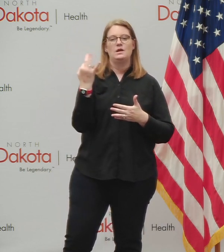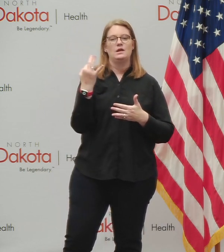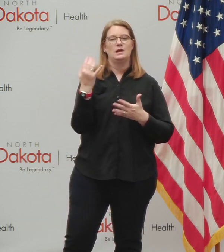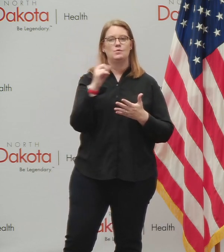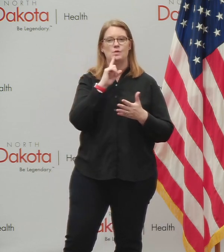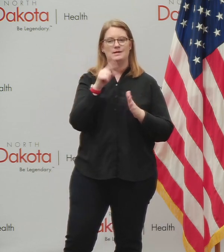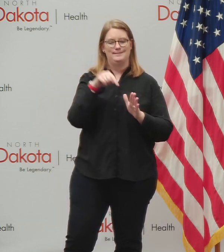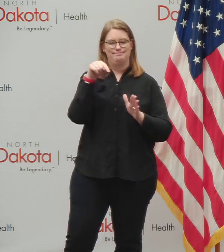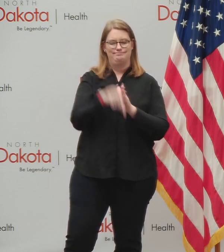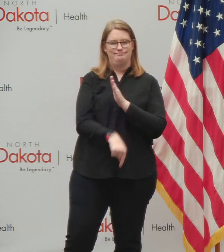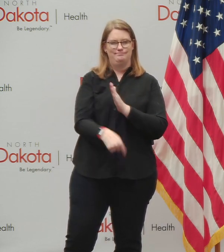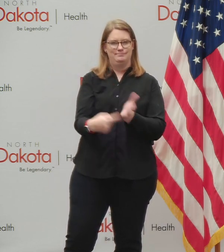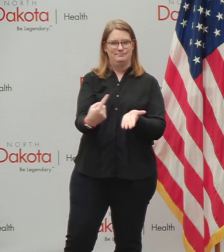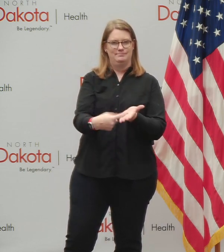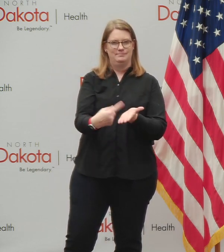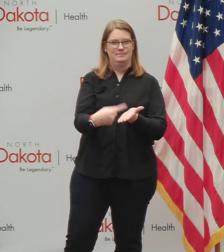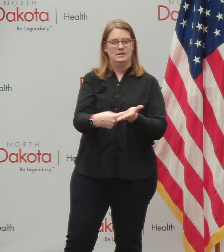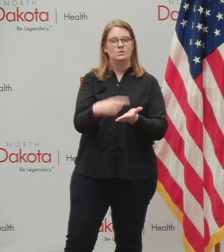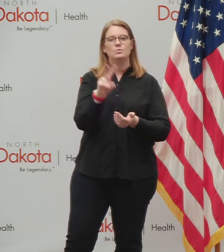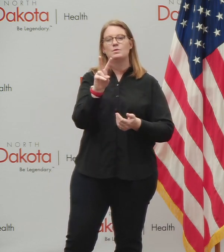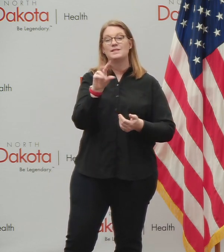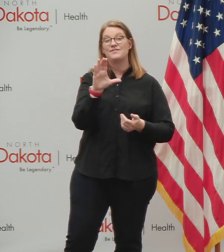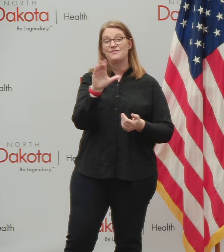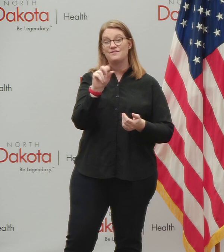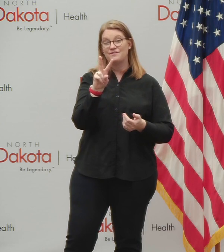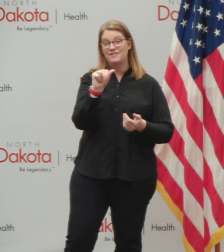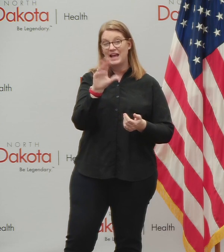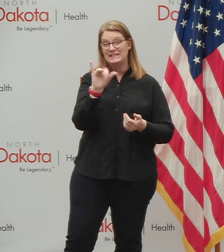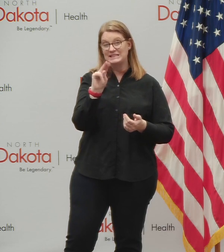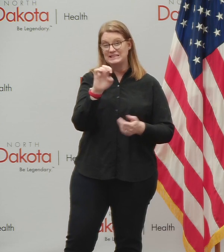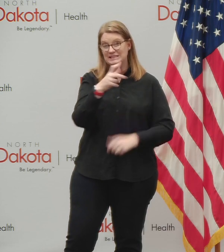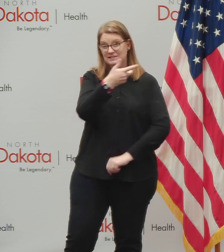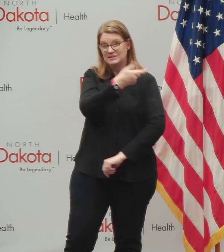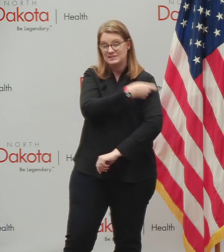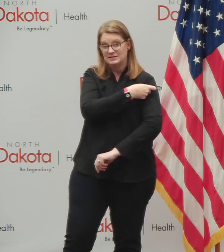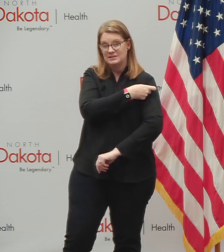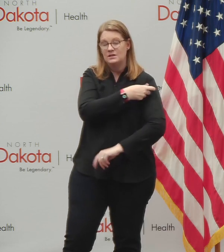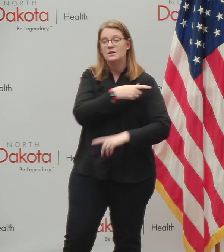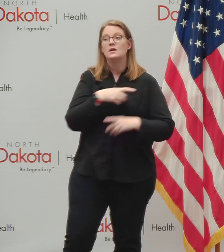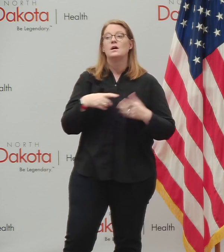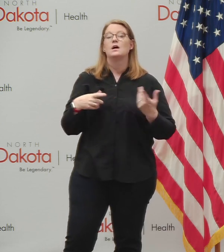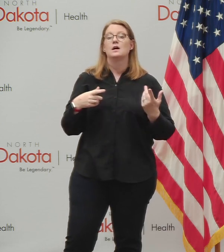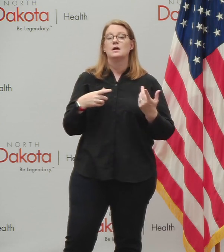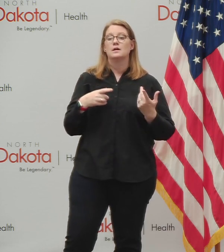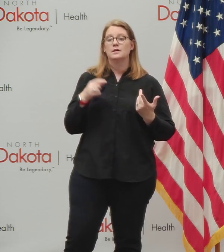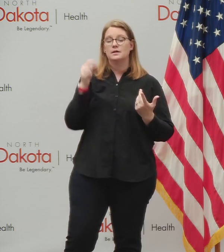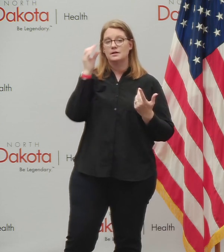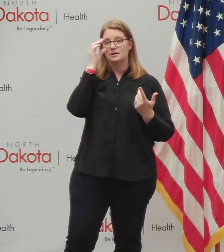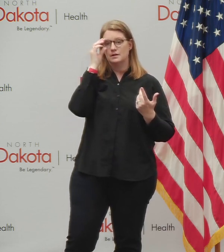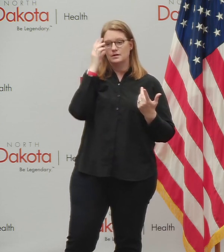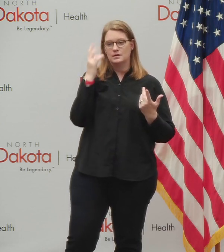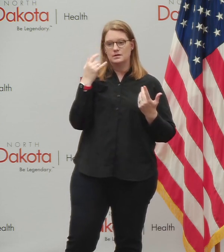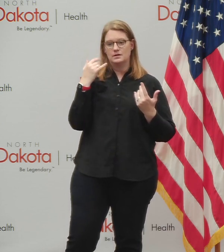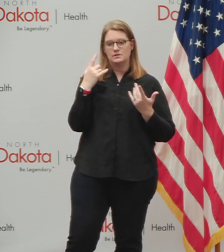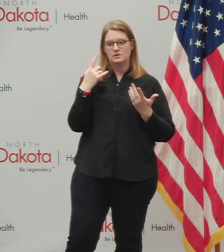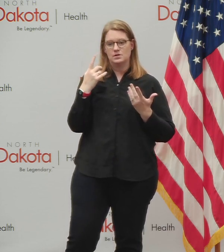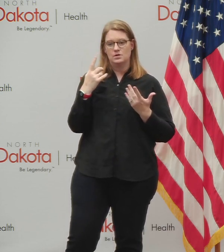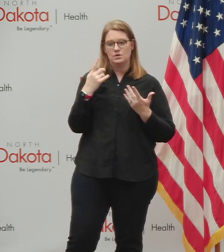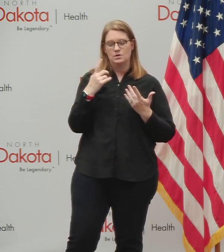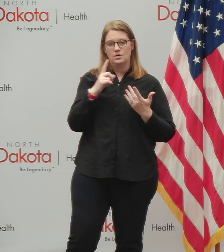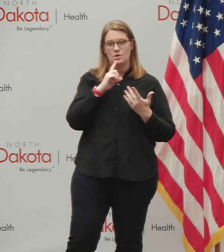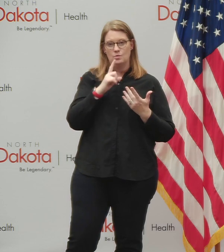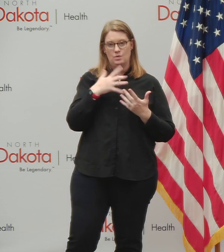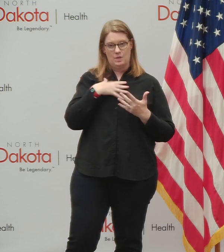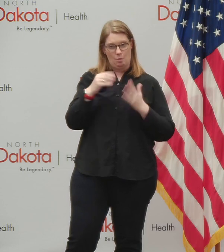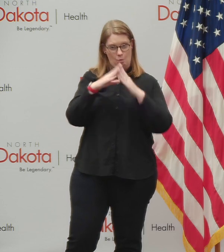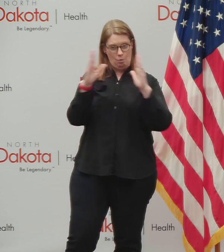in-depth discussion about vaccines and the potential for vaccines arrival. And, uh, from the, the conversation that we had directly